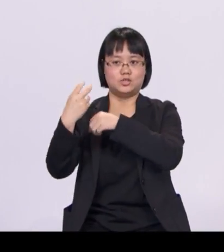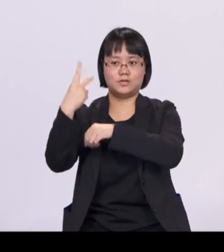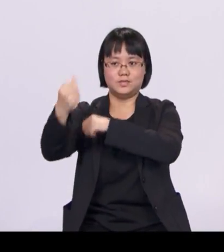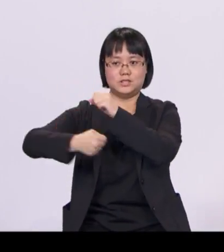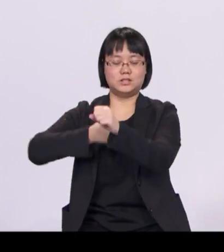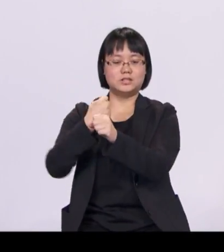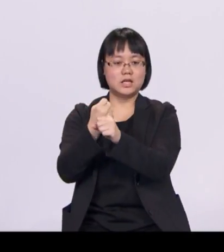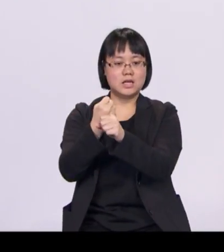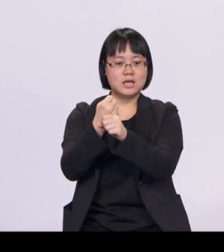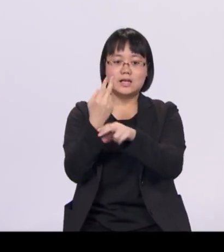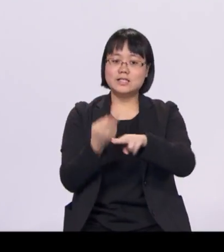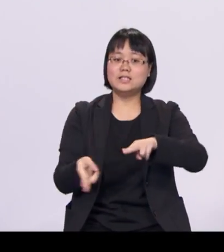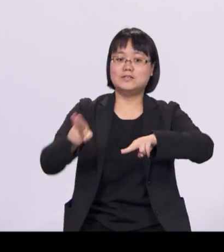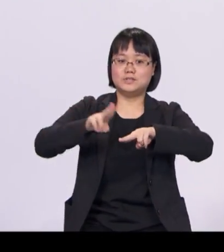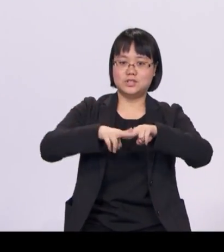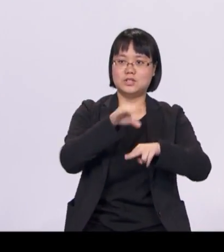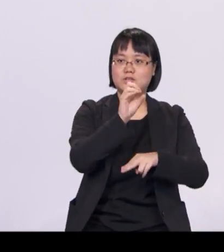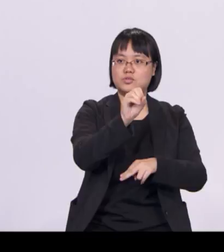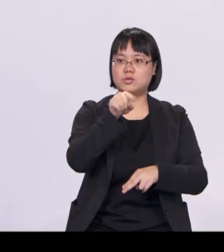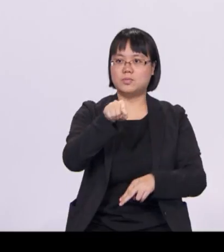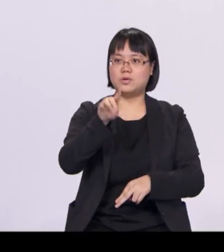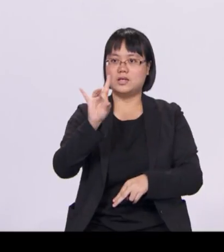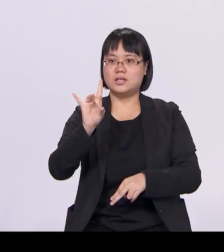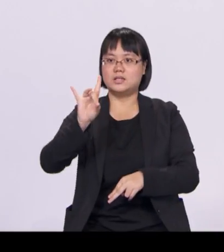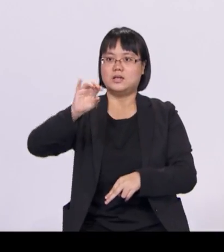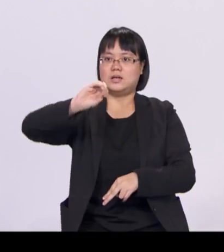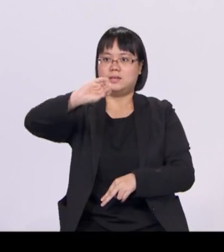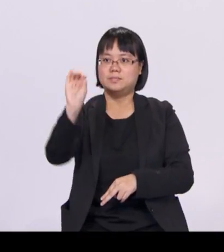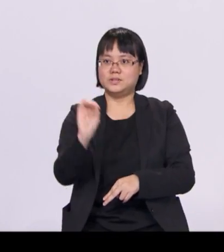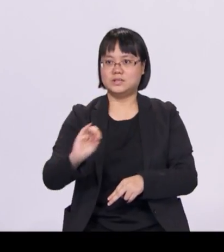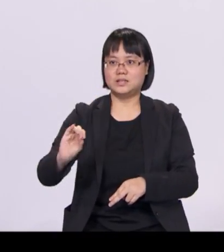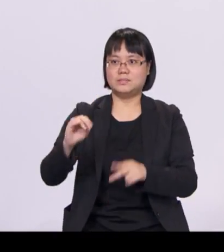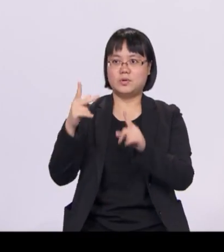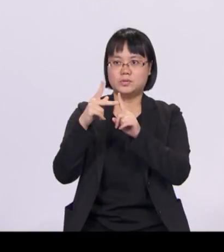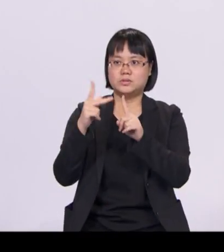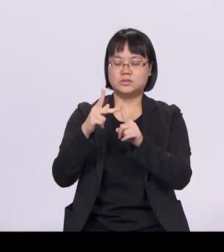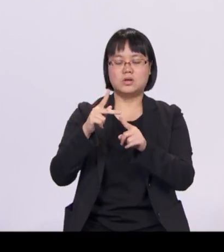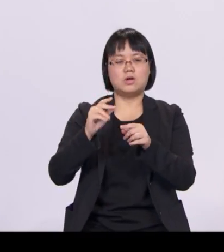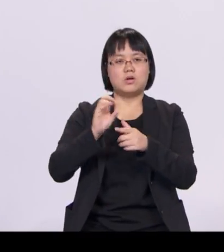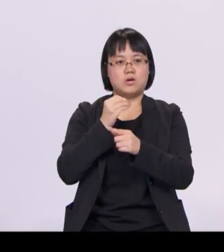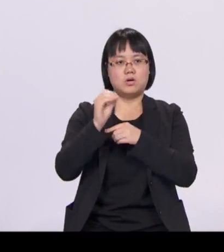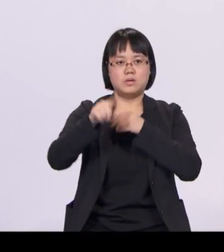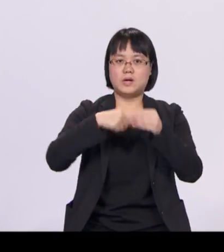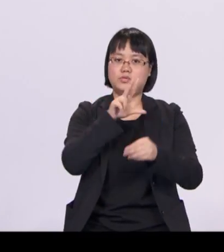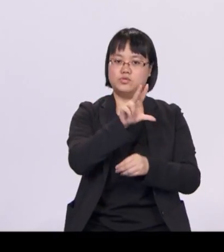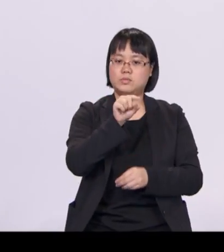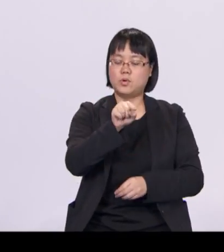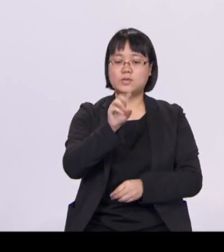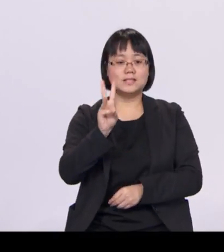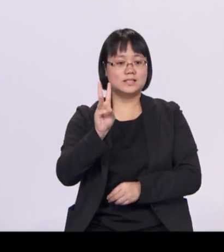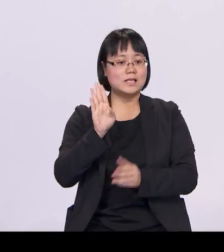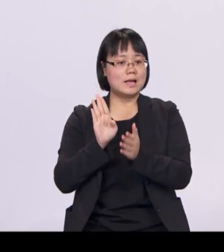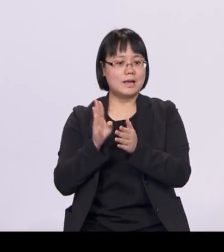0.8 percentage points of GDP, or about $3.6 billion in today's dollars.